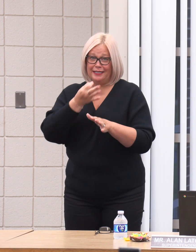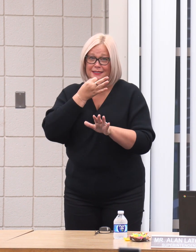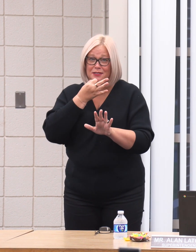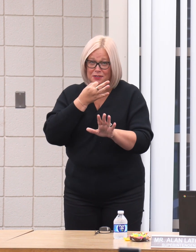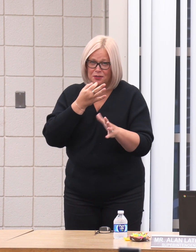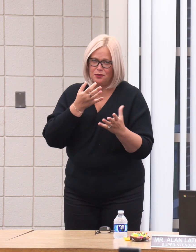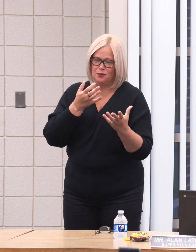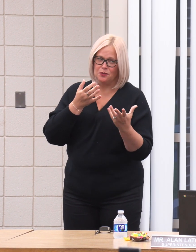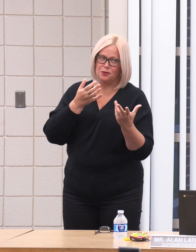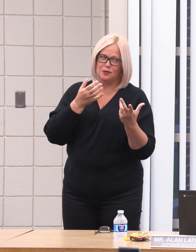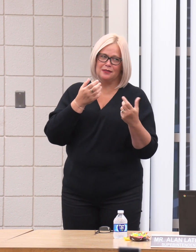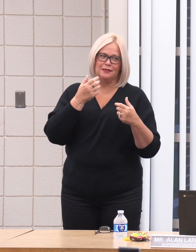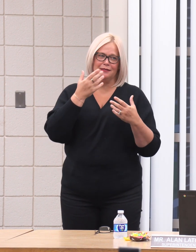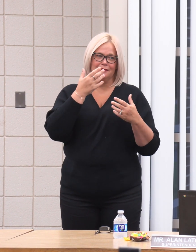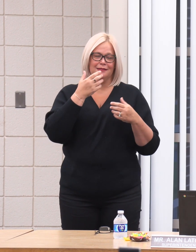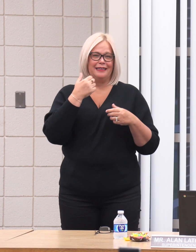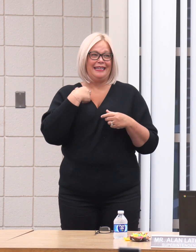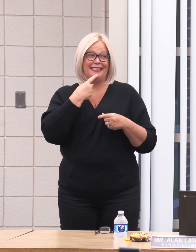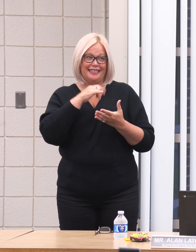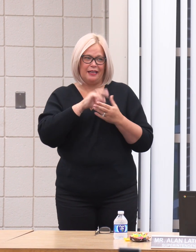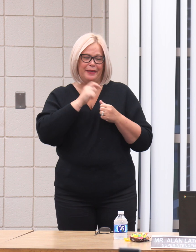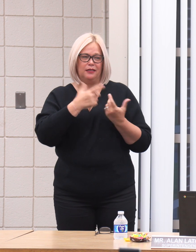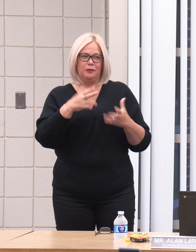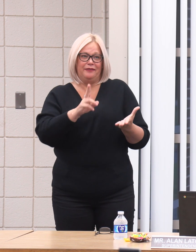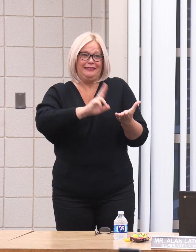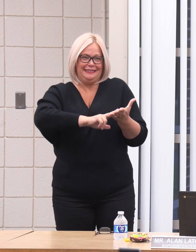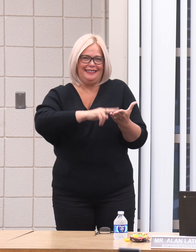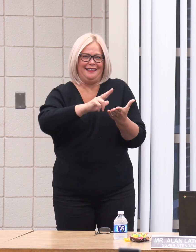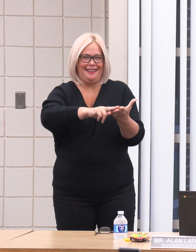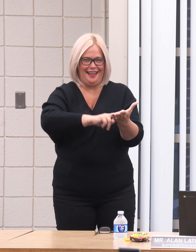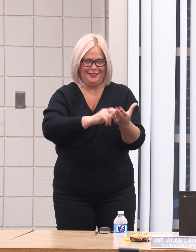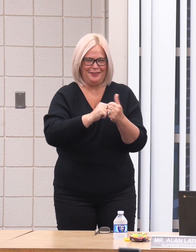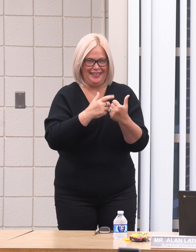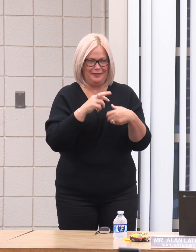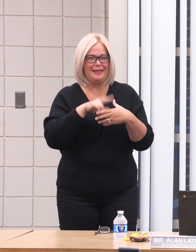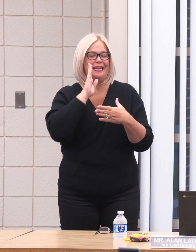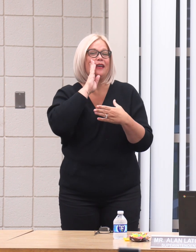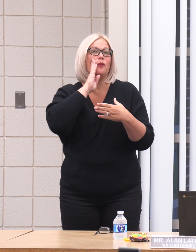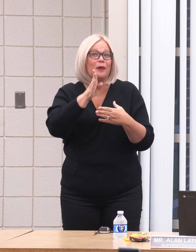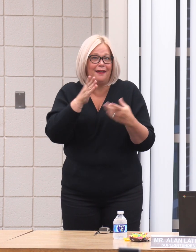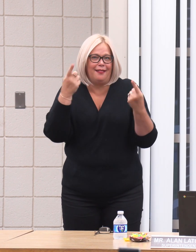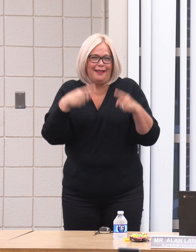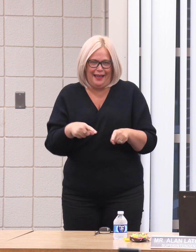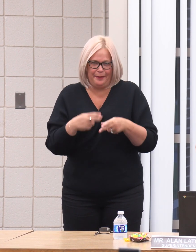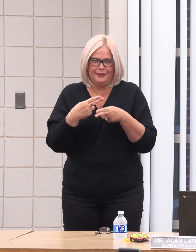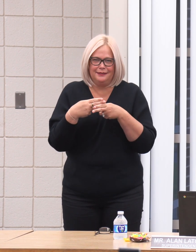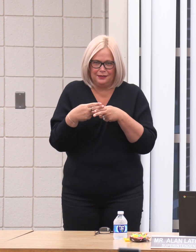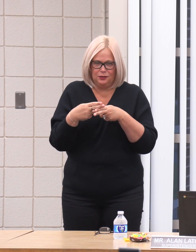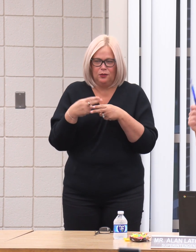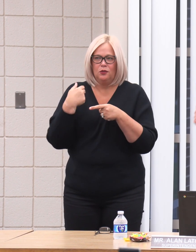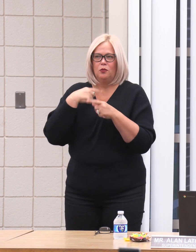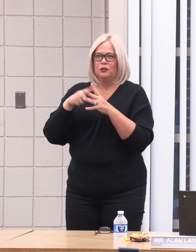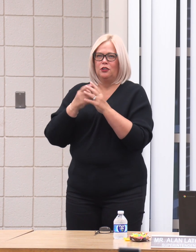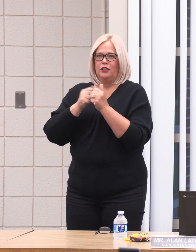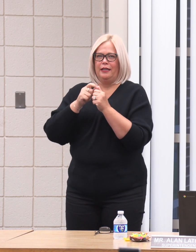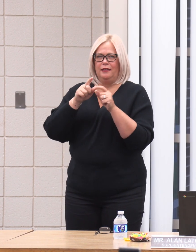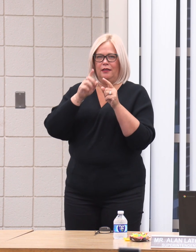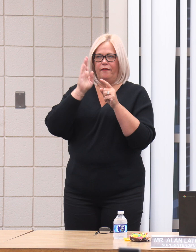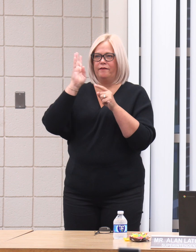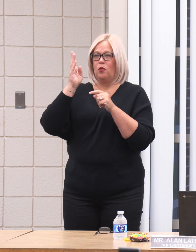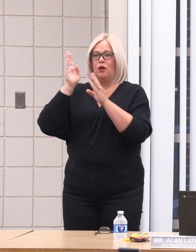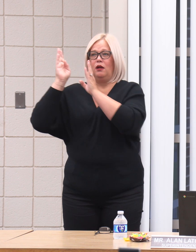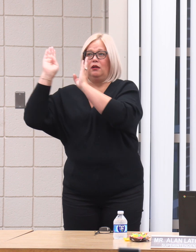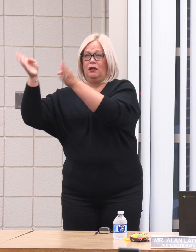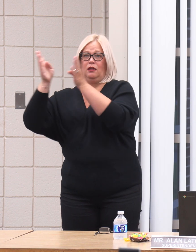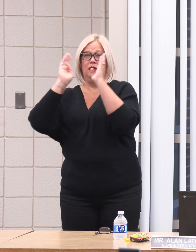this because we've now signed a contract to get it done, so I know it's going to get done. We will be starting in the four hallways